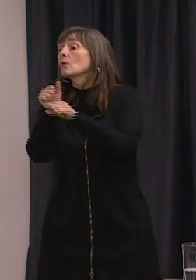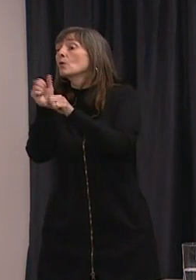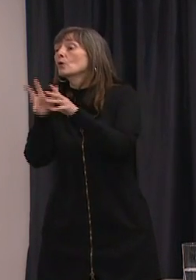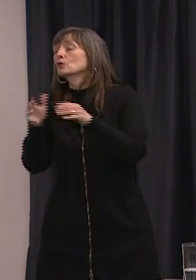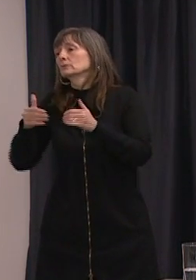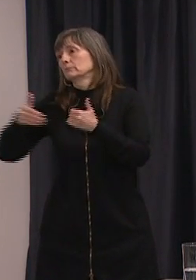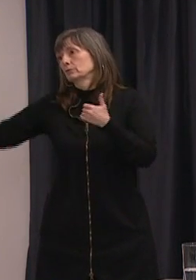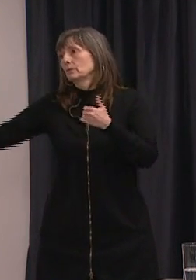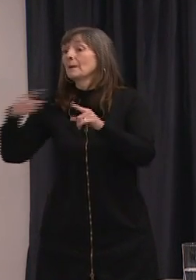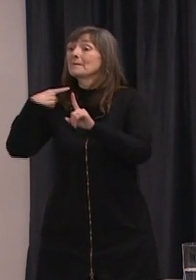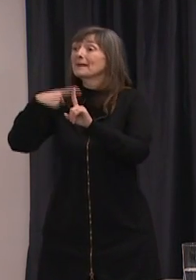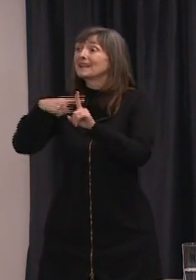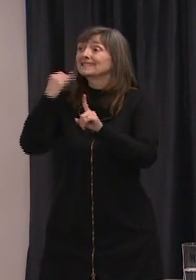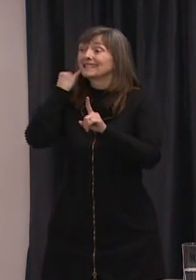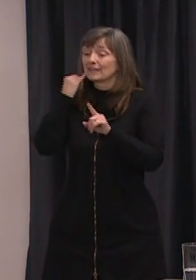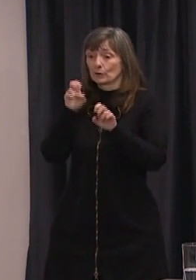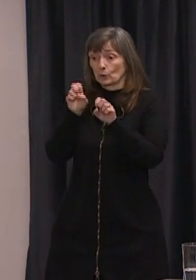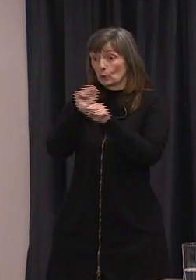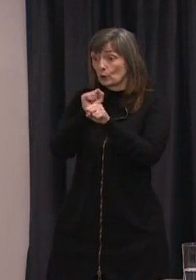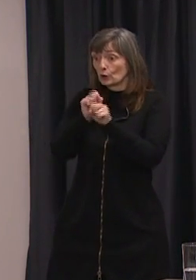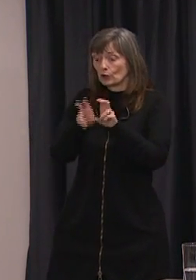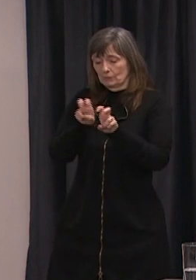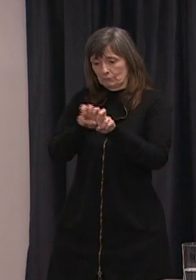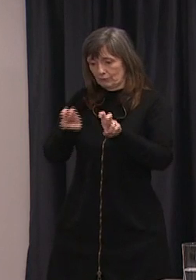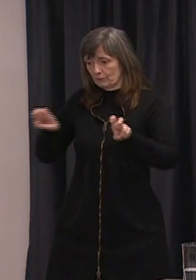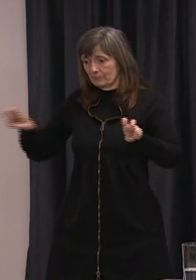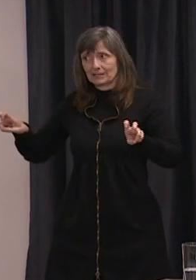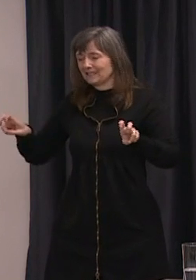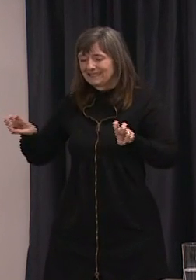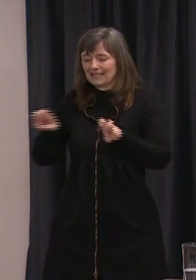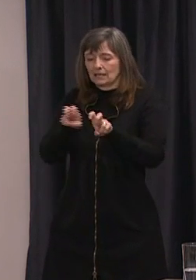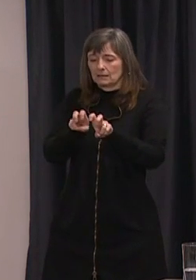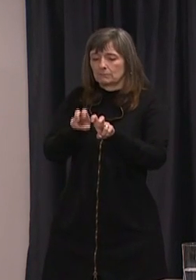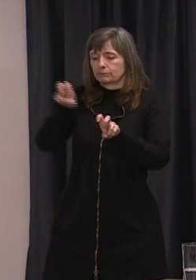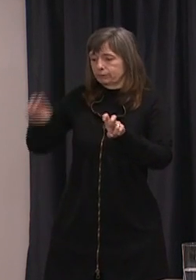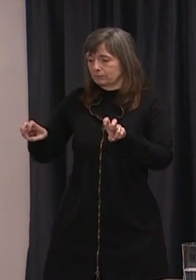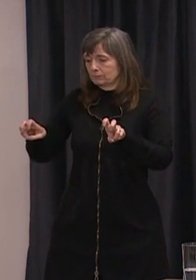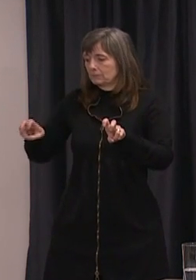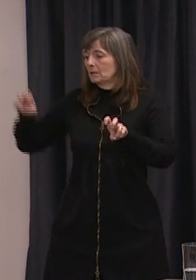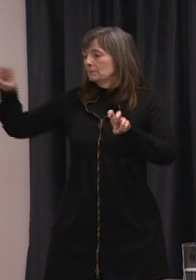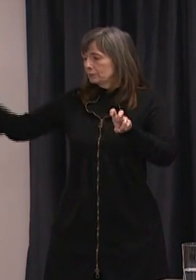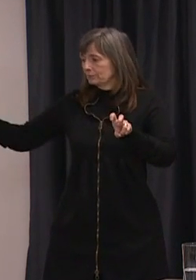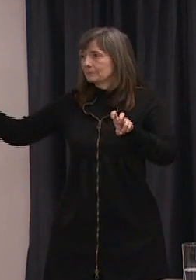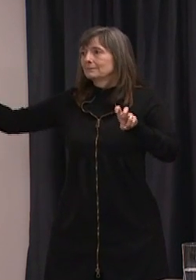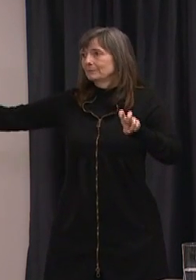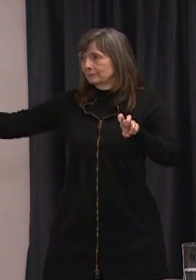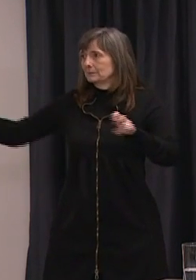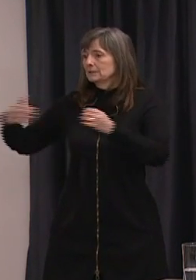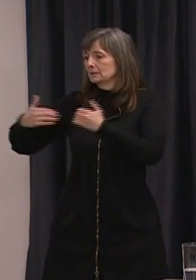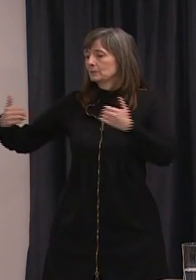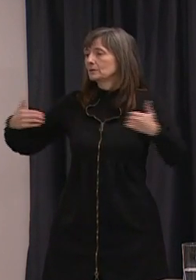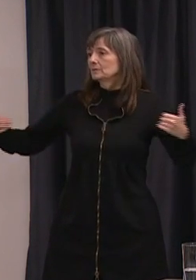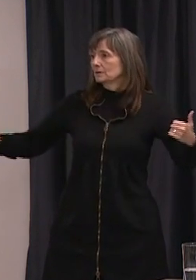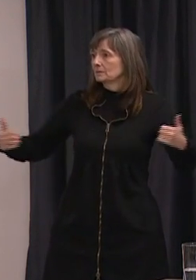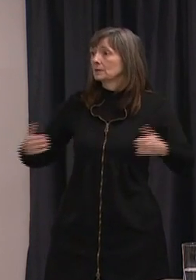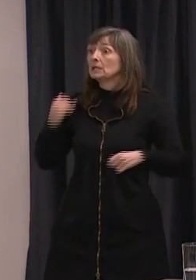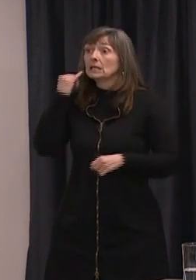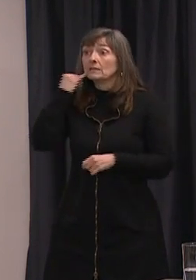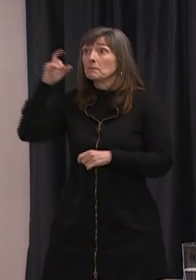in the workplace as much as possible and obviously if you have to have employees come in then to make sure you're providing good